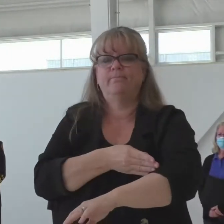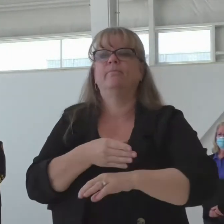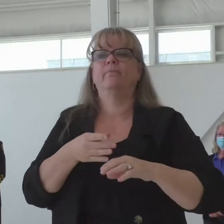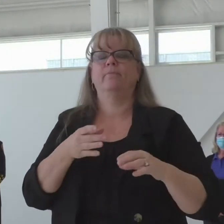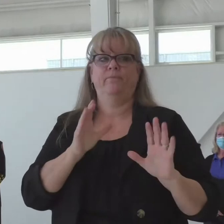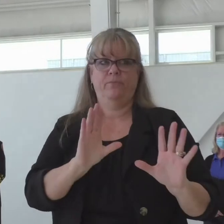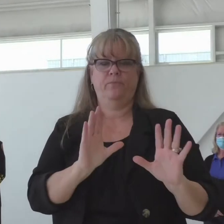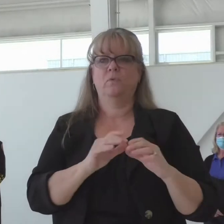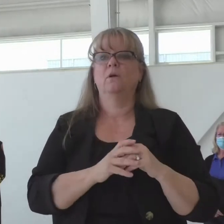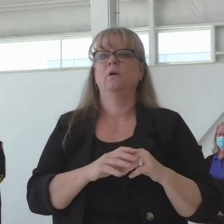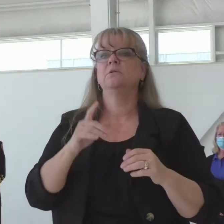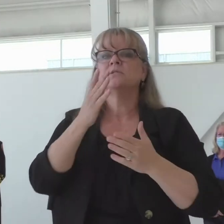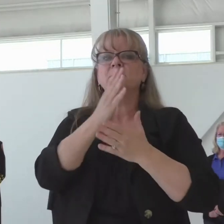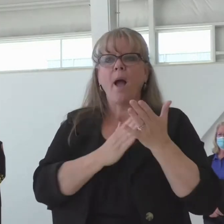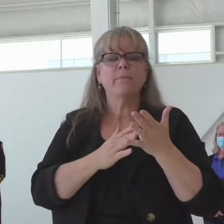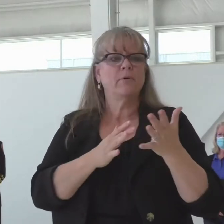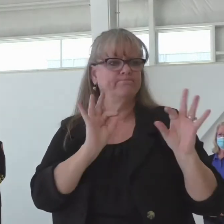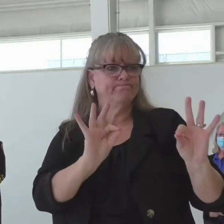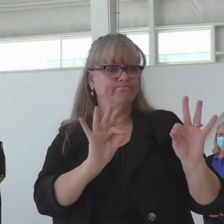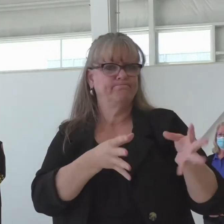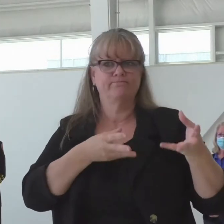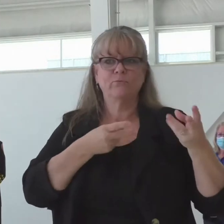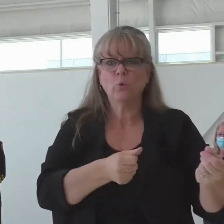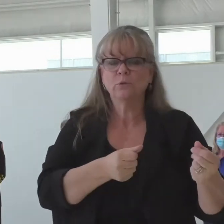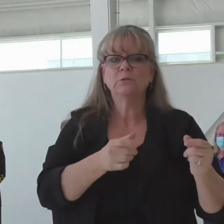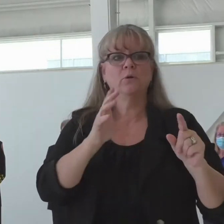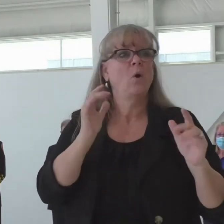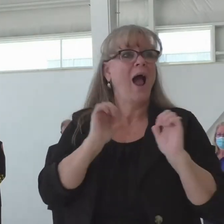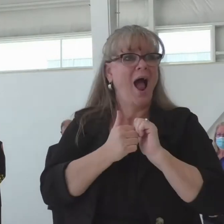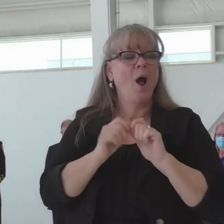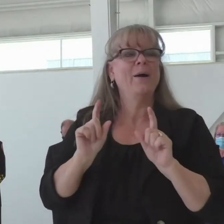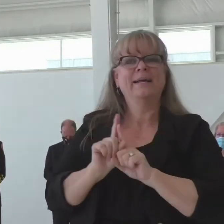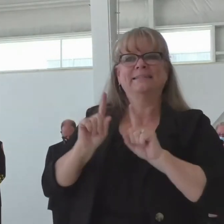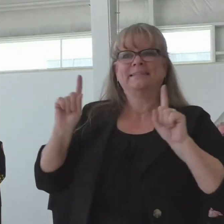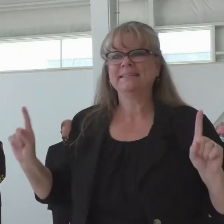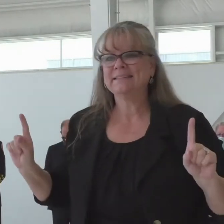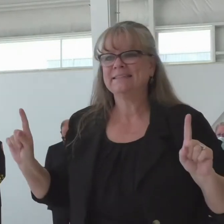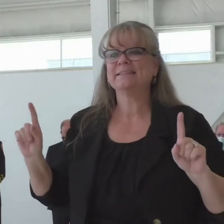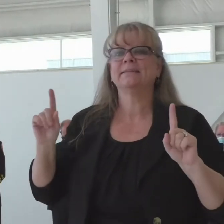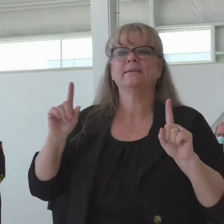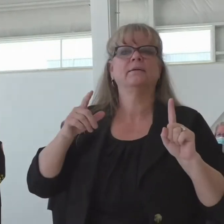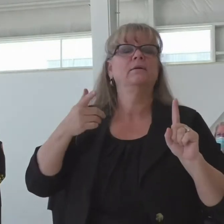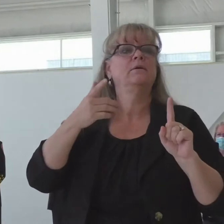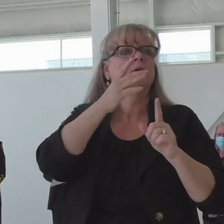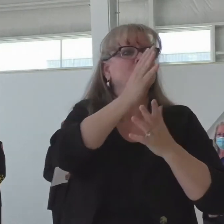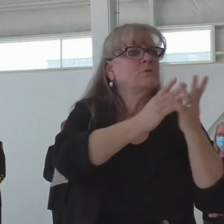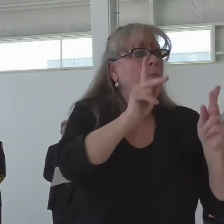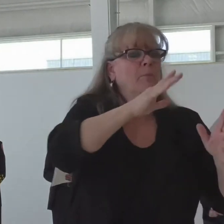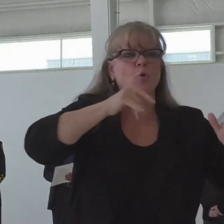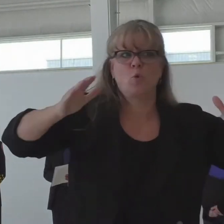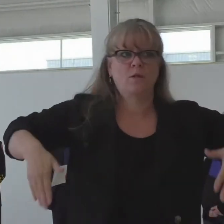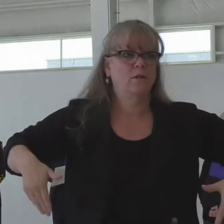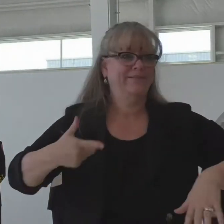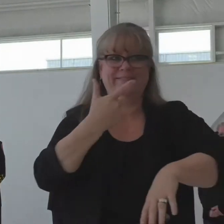there, as well as any social distancing practices around people that have not been vaccinated by their own choice.